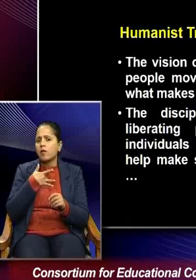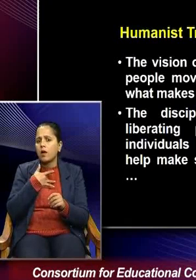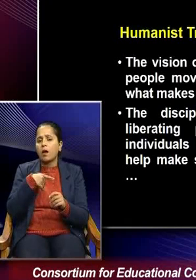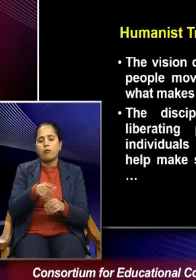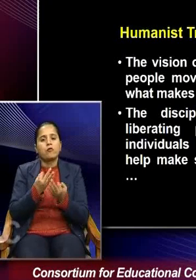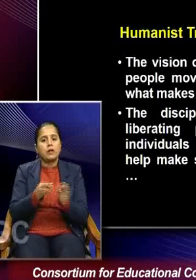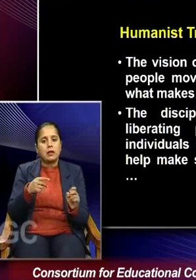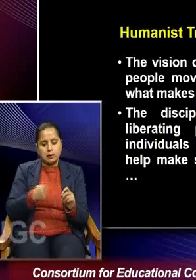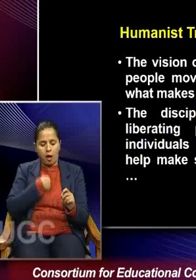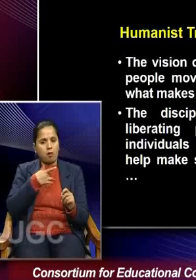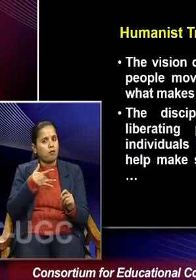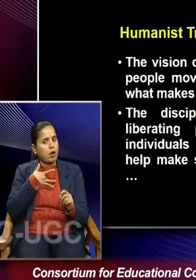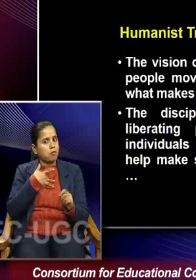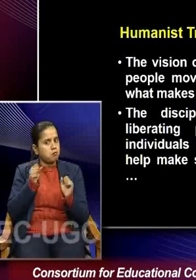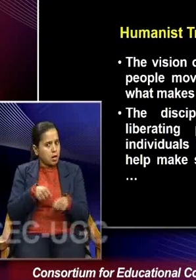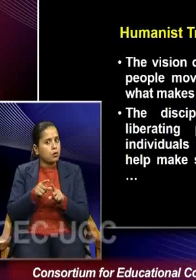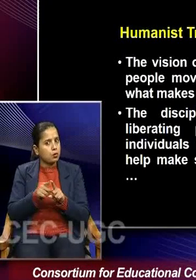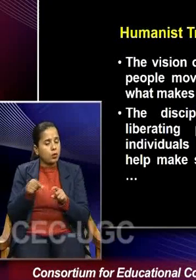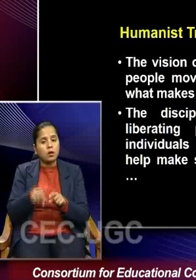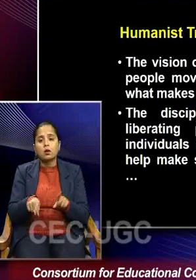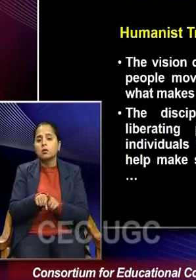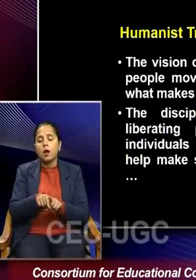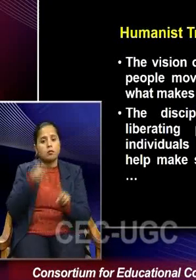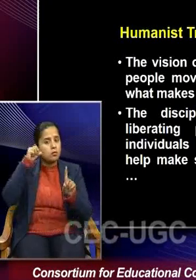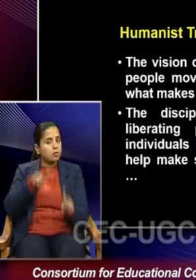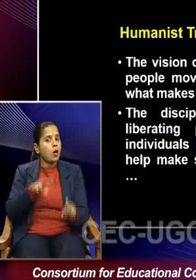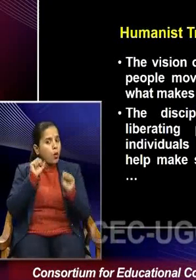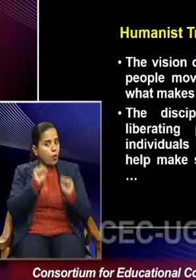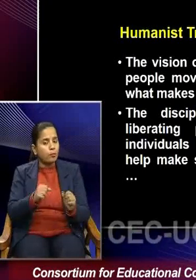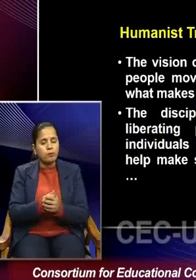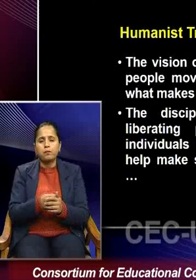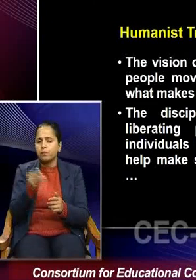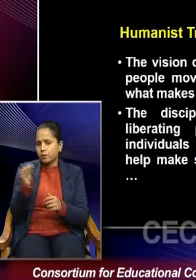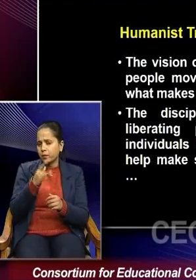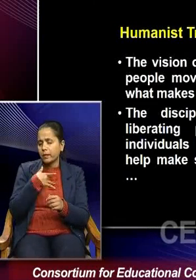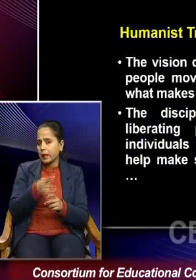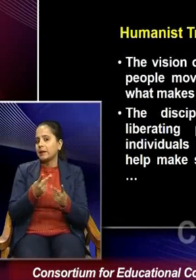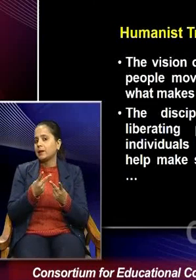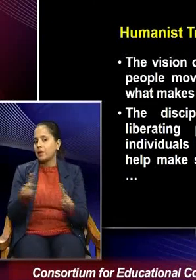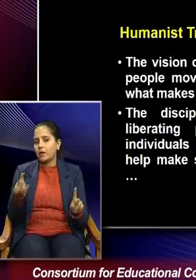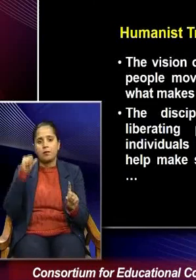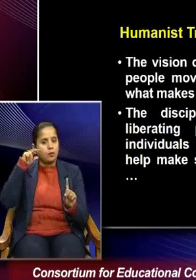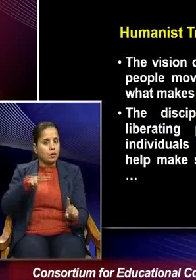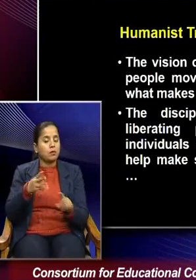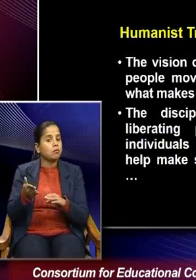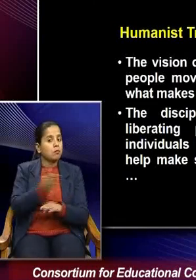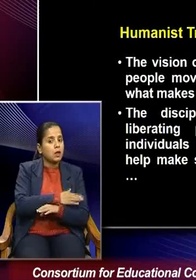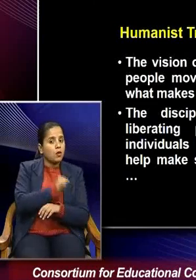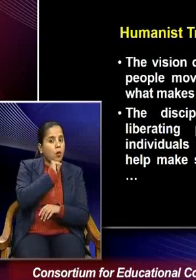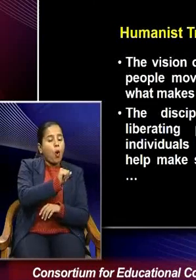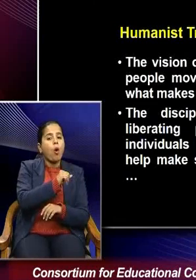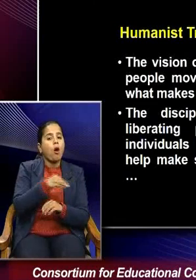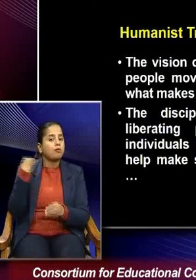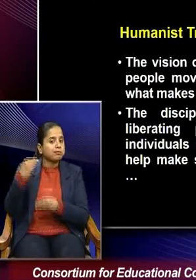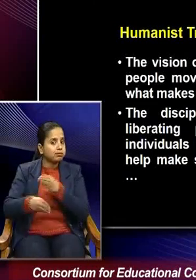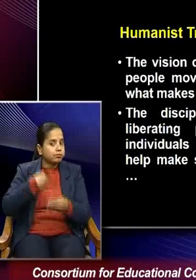free yourself. So, this perspective is kind of a little different from the earlier classical traditions